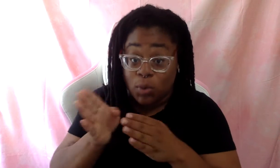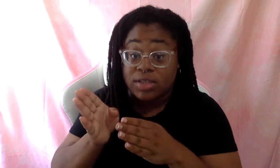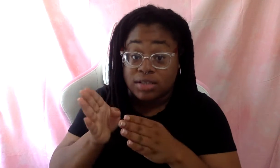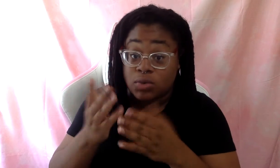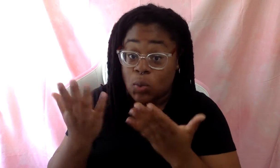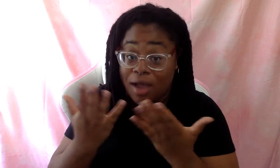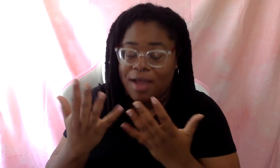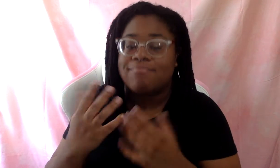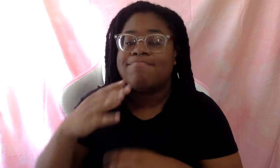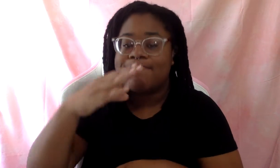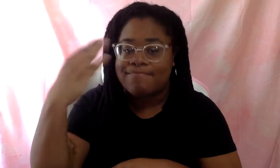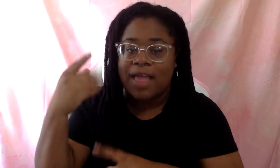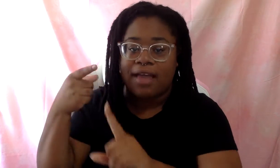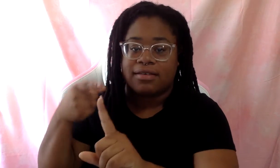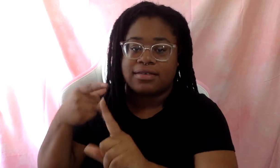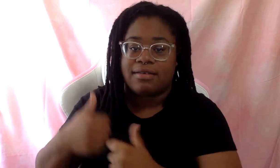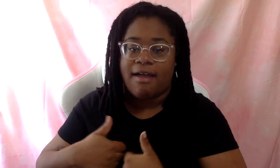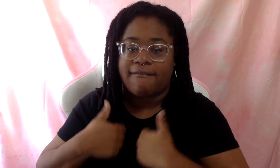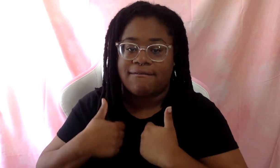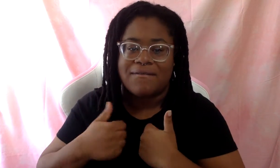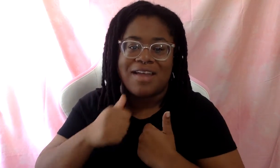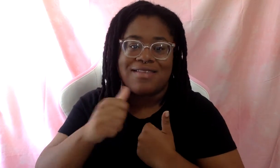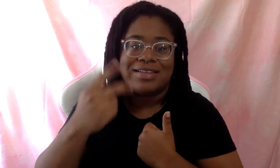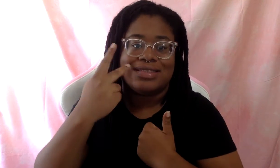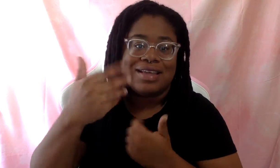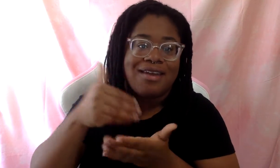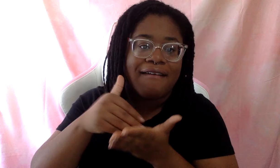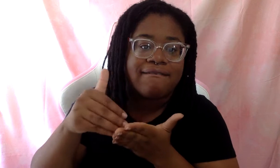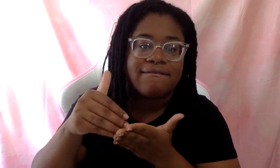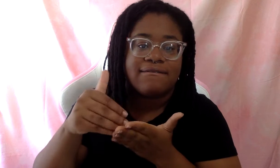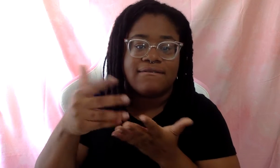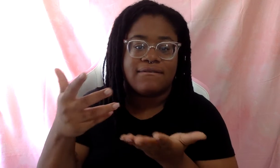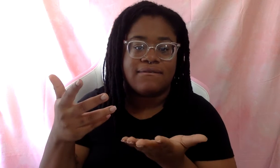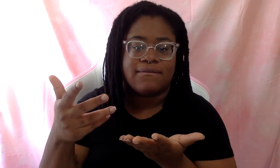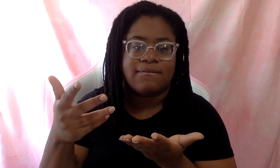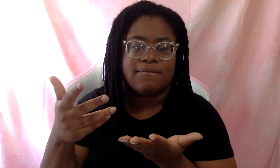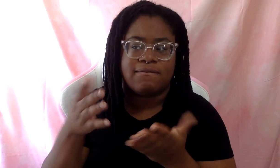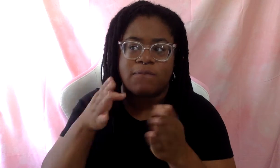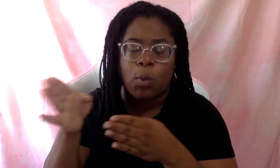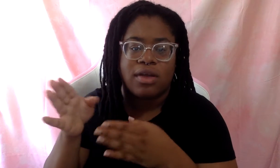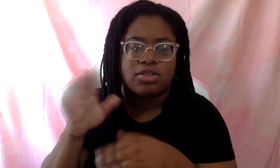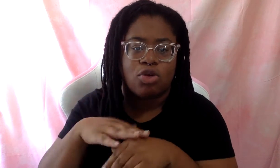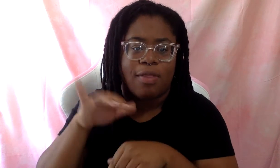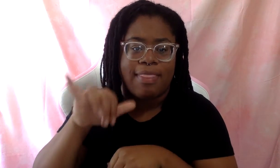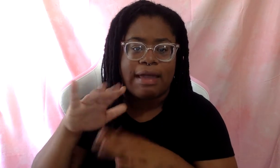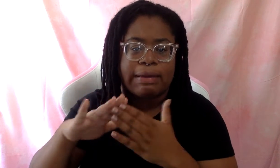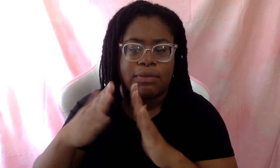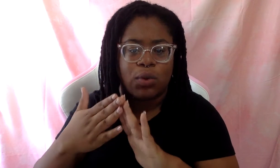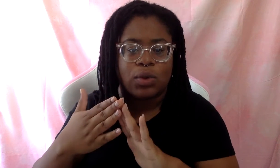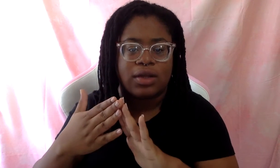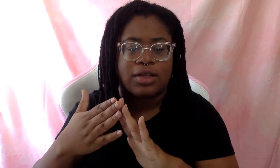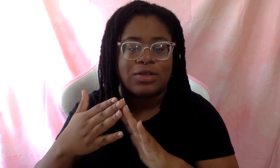these lives because I've not seen enough what this gate put on. Now I have the resource